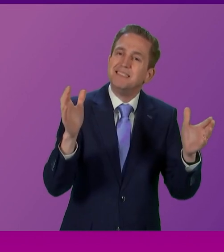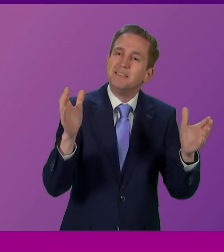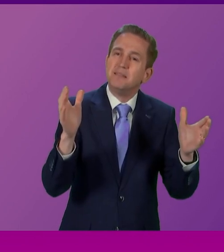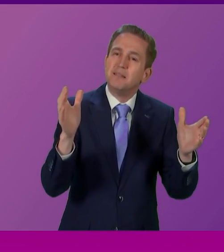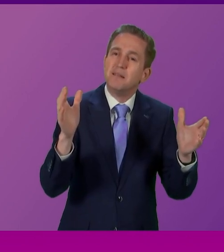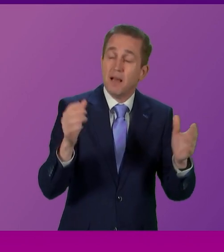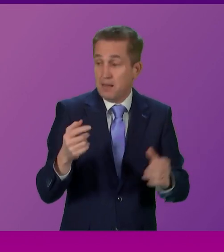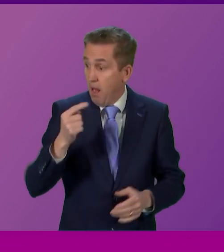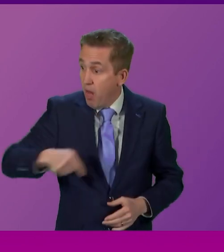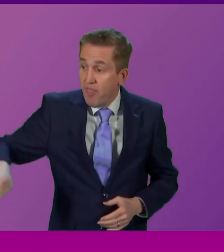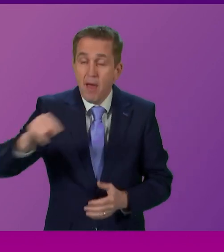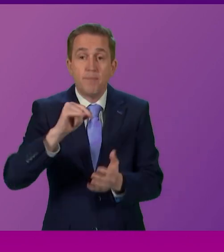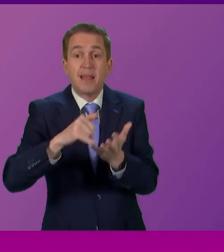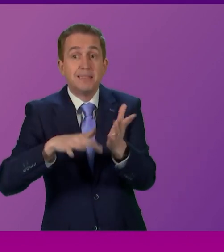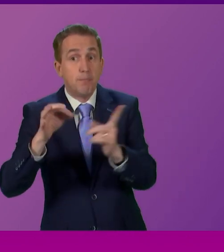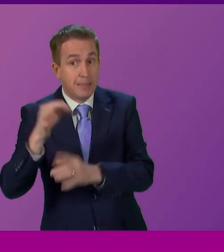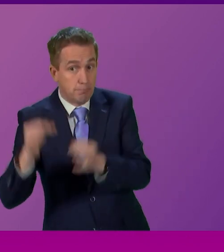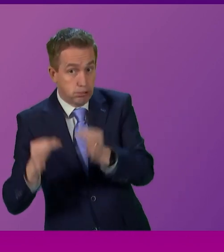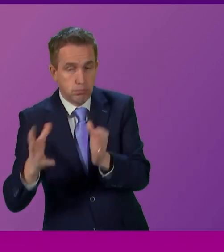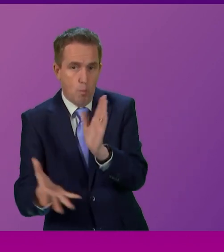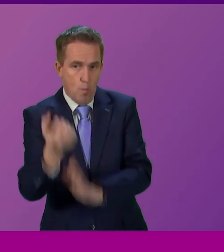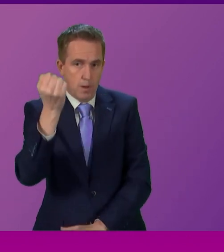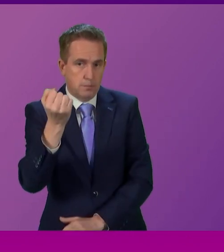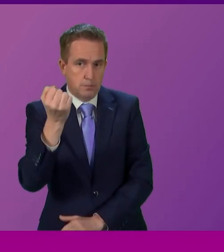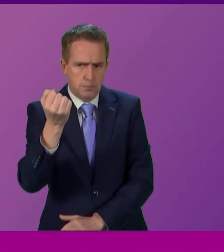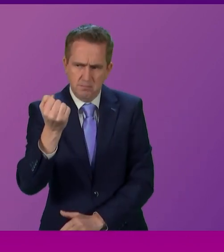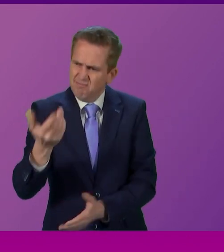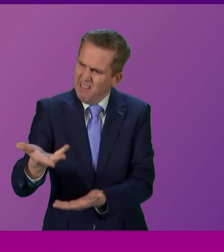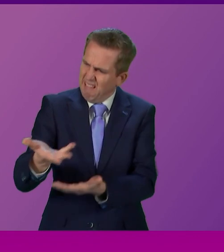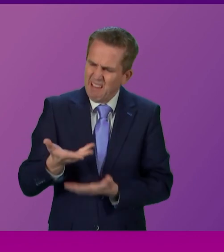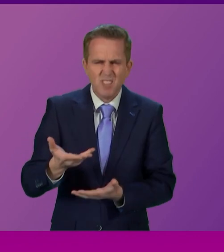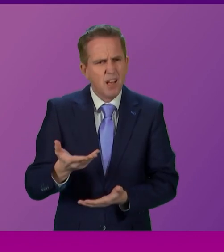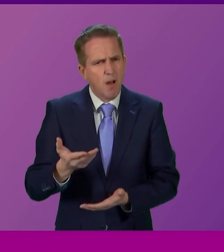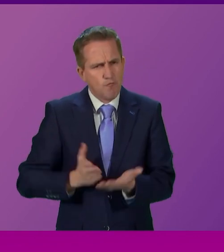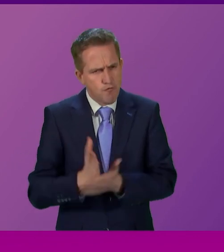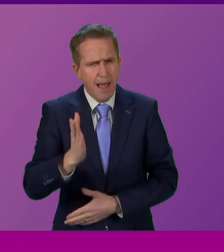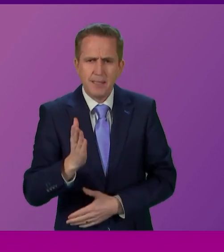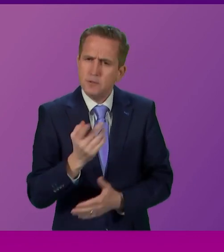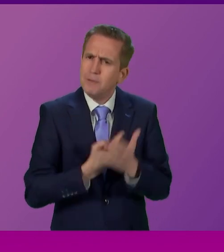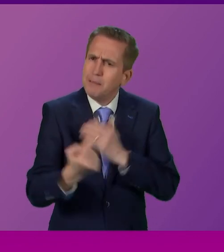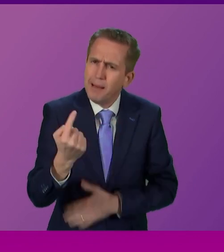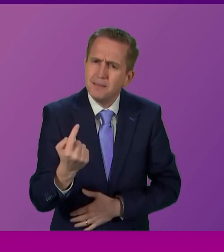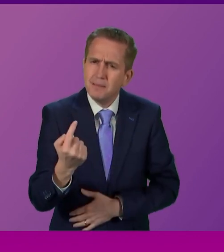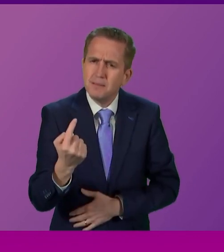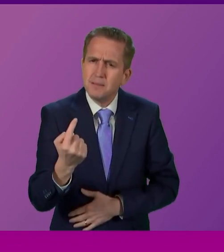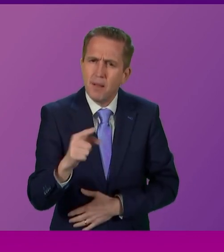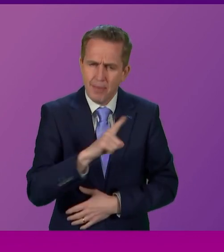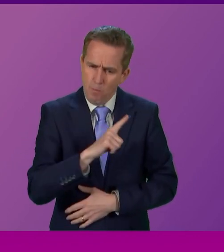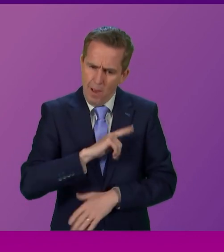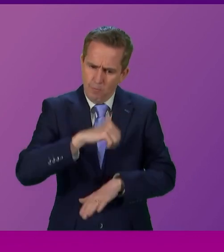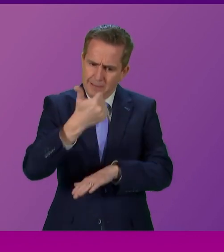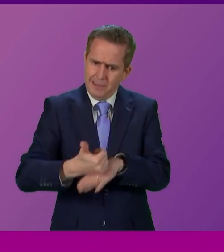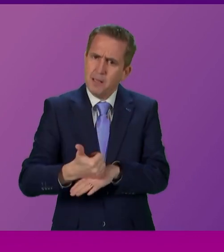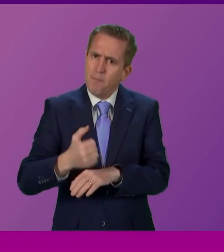my colleagues did advocating for Scotland's inalienable right to independence and it is on that basis we formed a government.